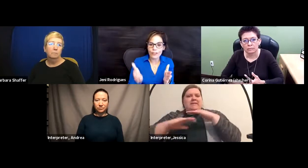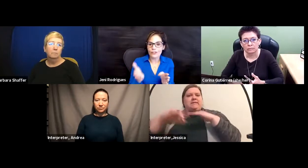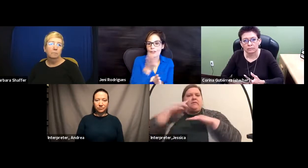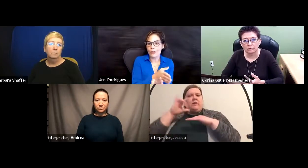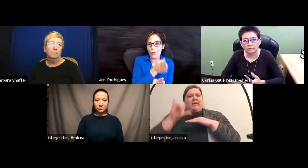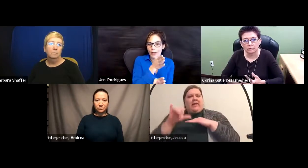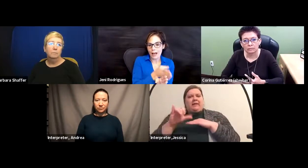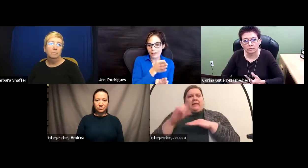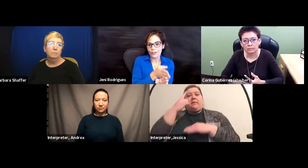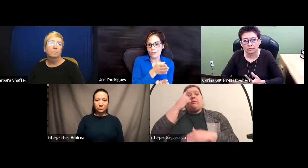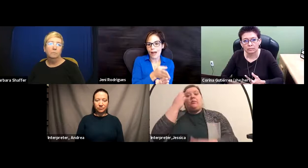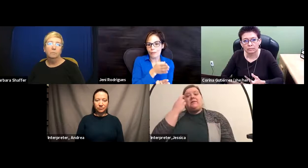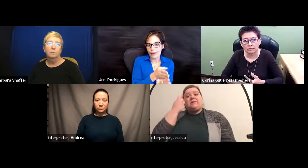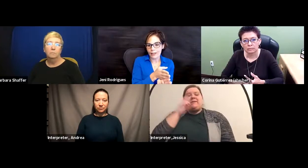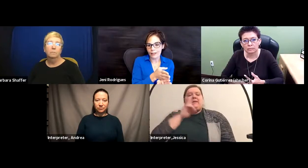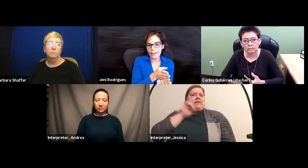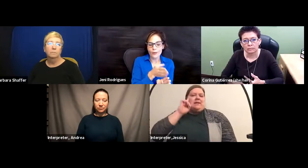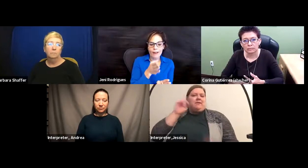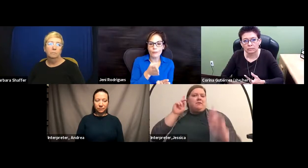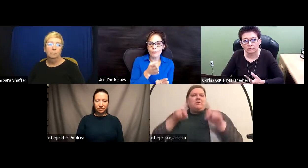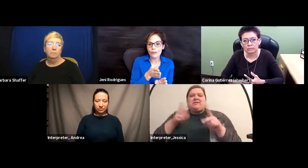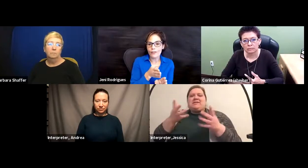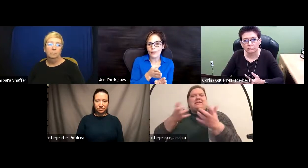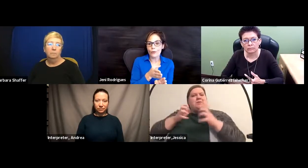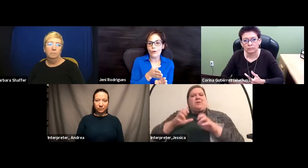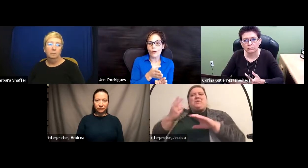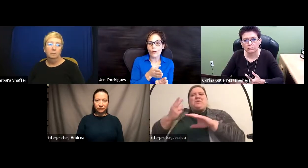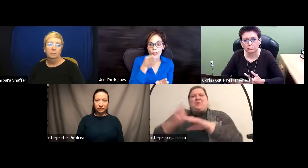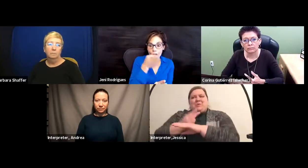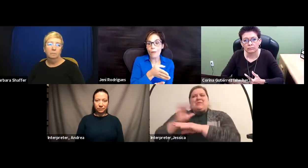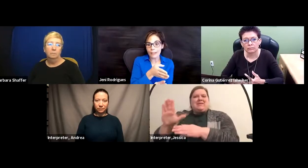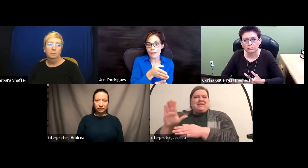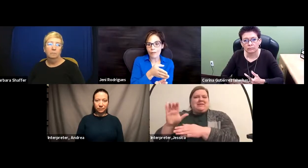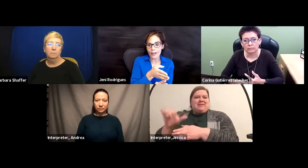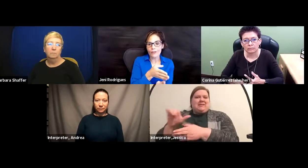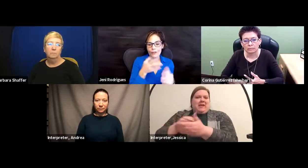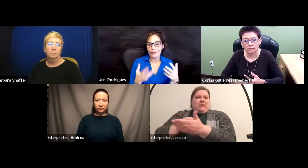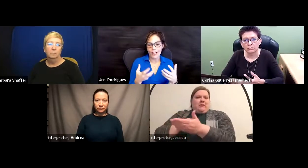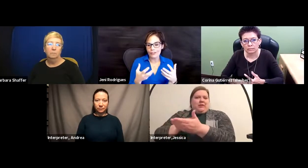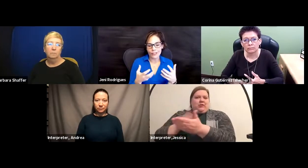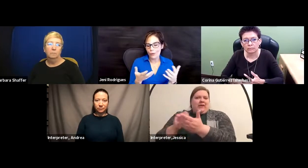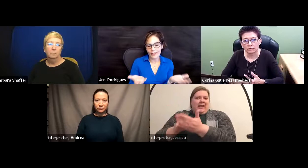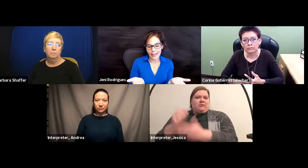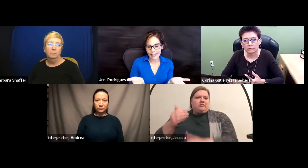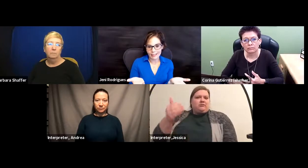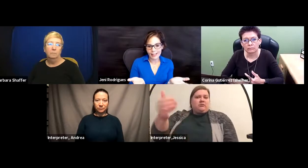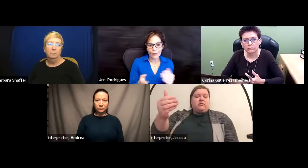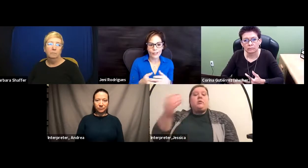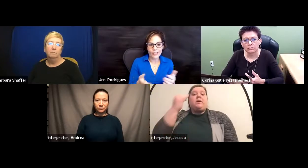intention of going back to that provider. You have to prove that you will go back to the provider for you to actually win the case. Which